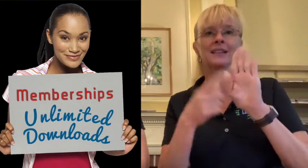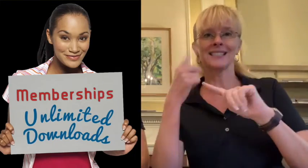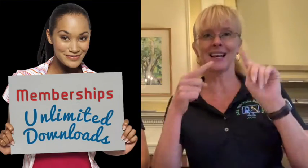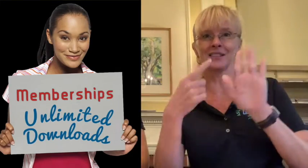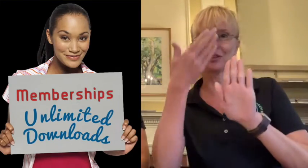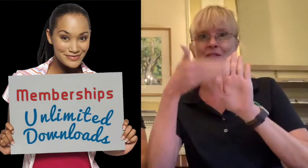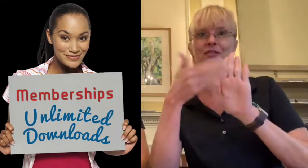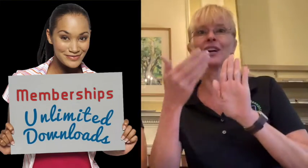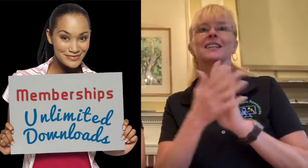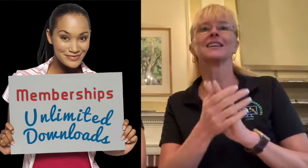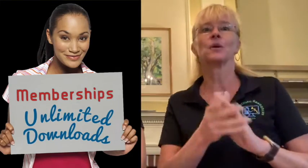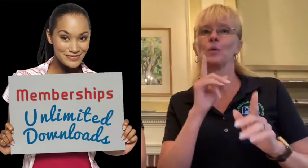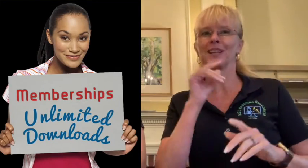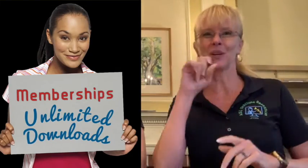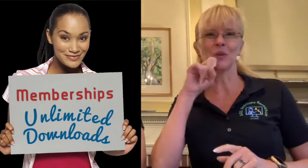the signs on the front really cool